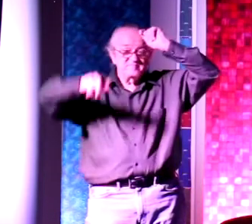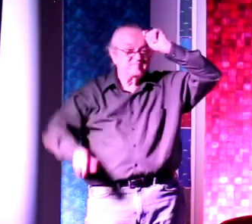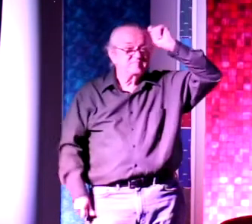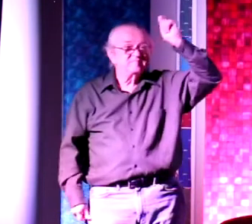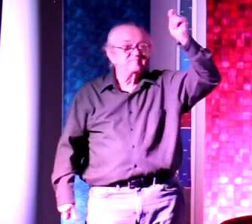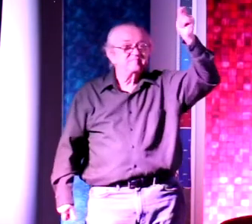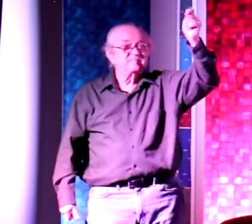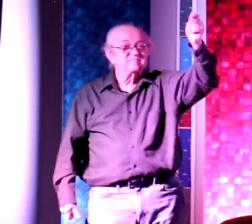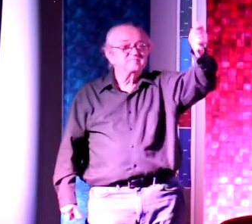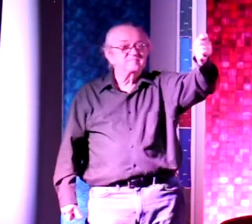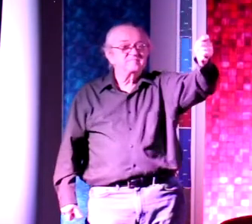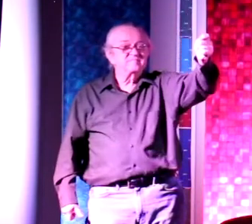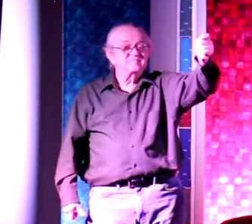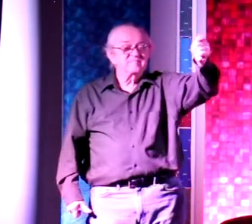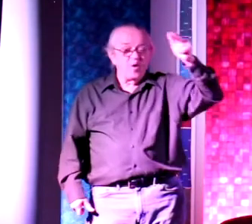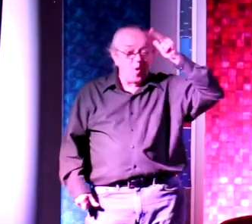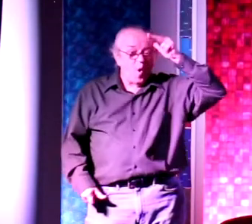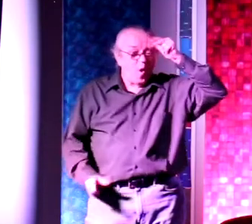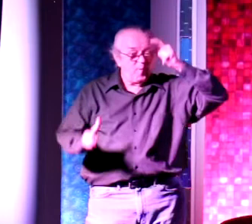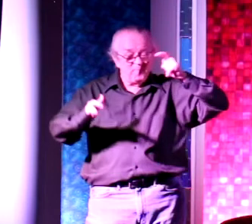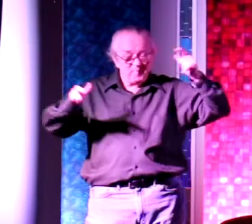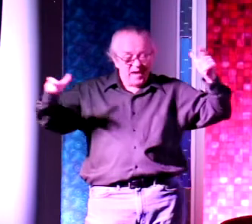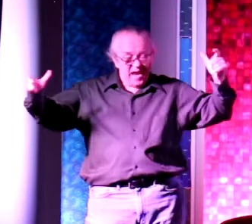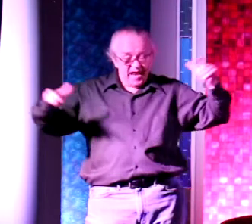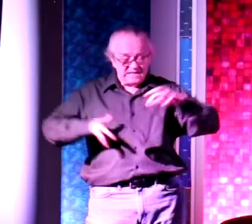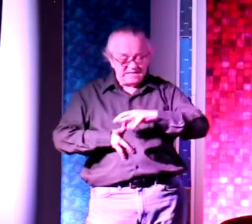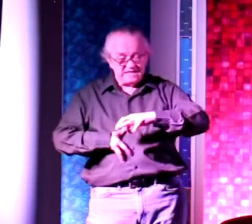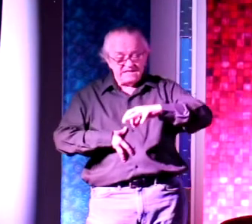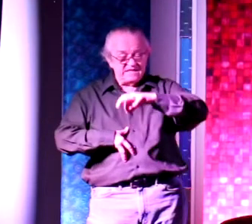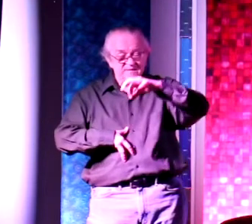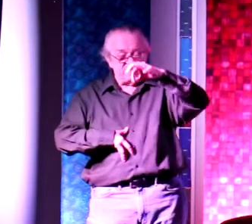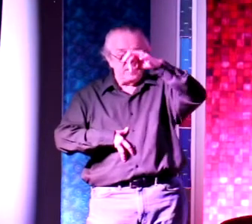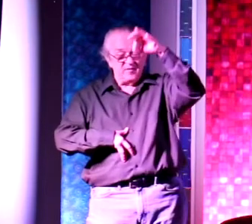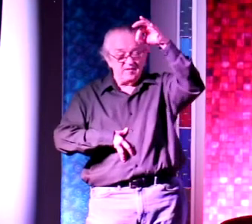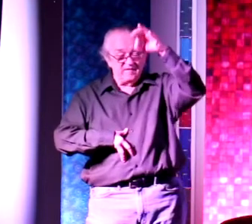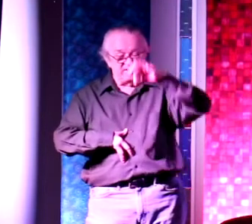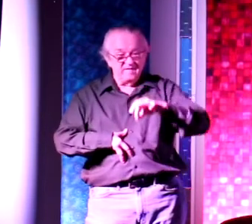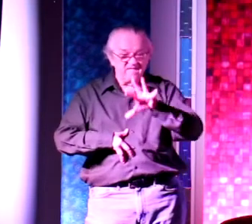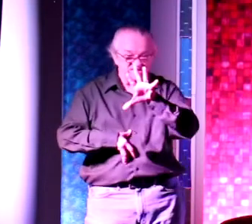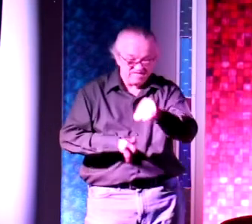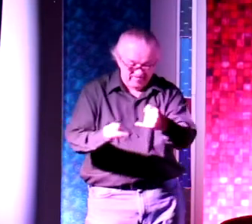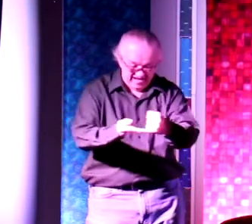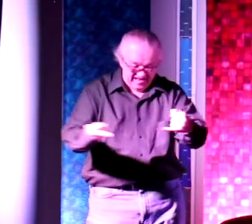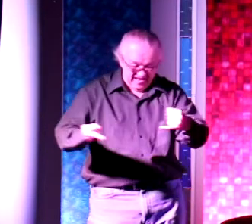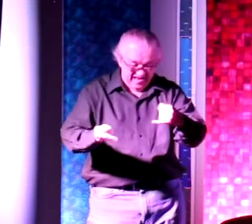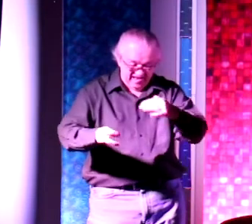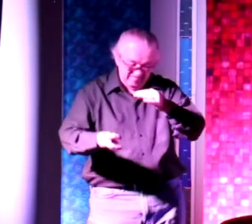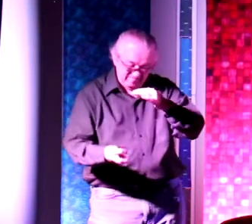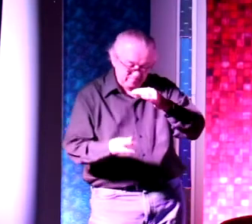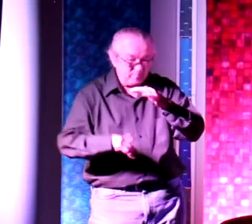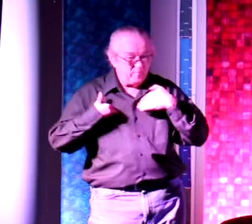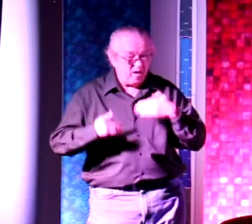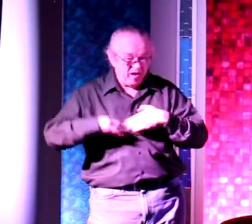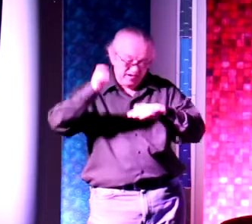spirit of that big horse, legend has it, buried under the 50-yard line. Raised